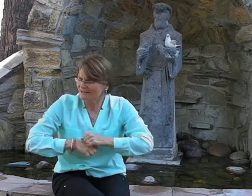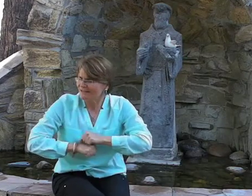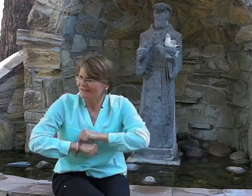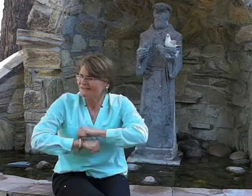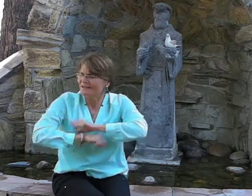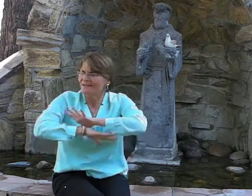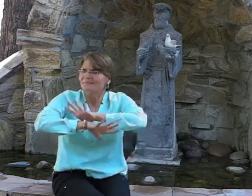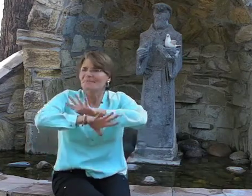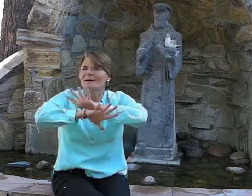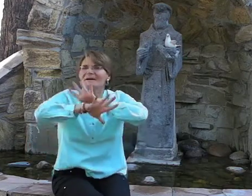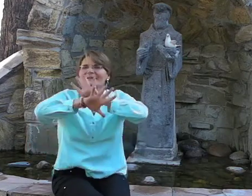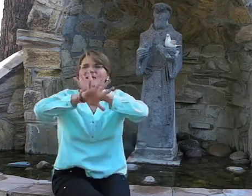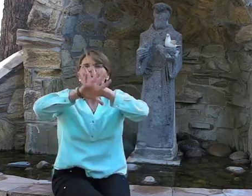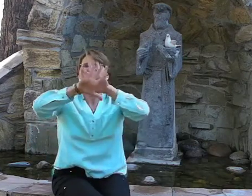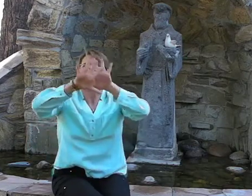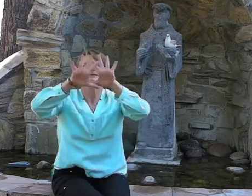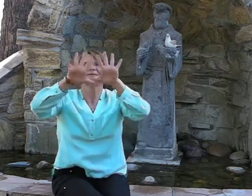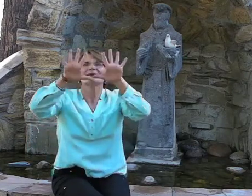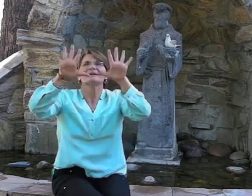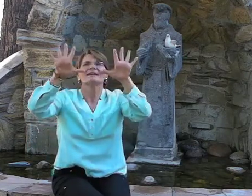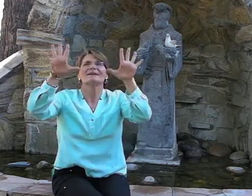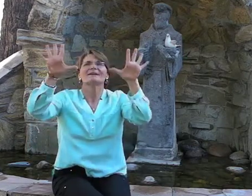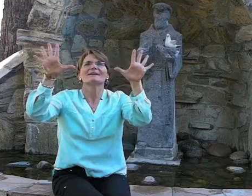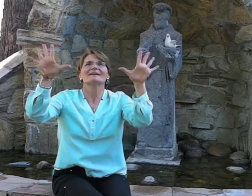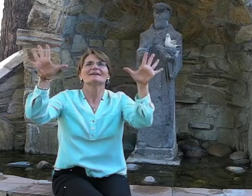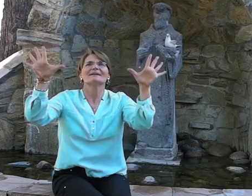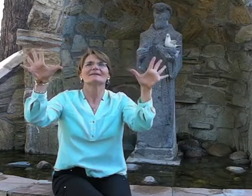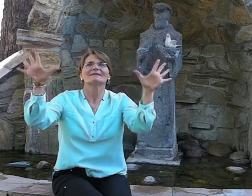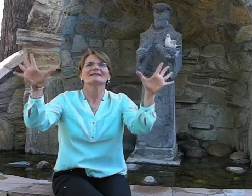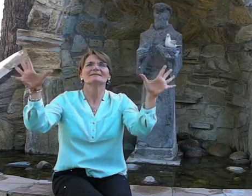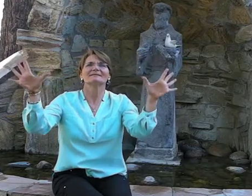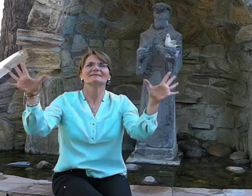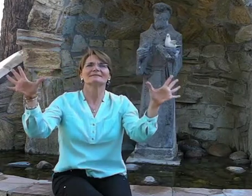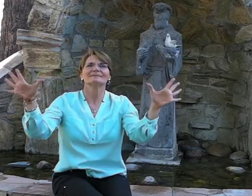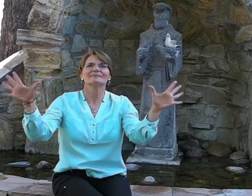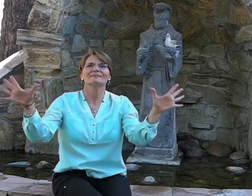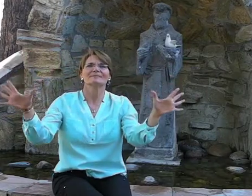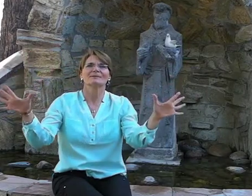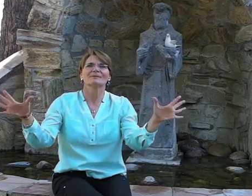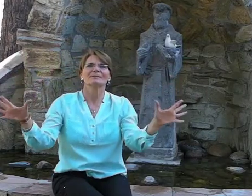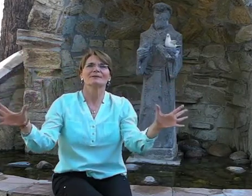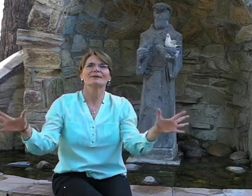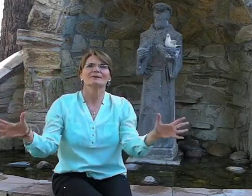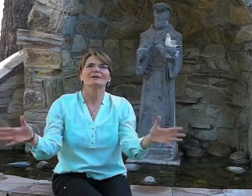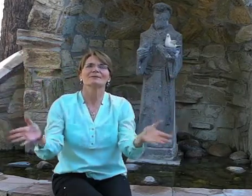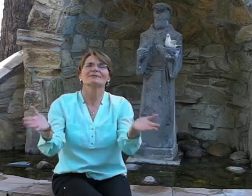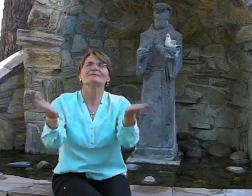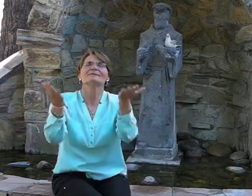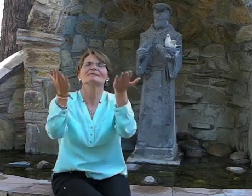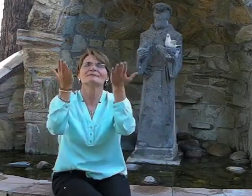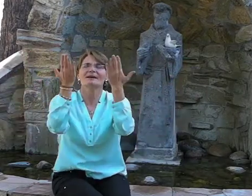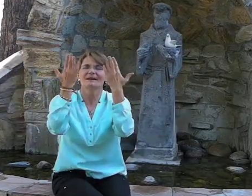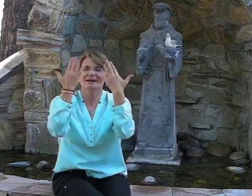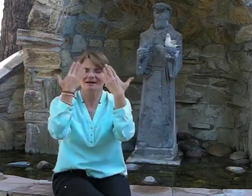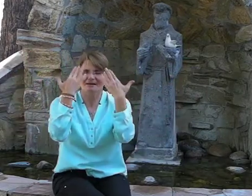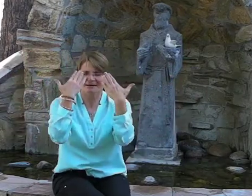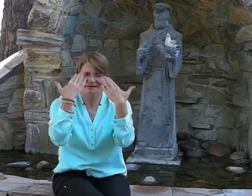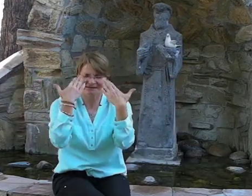let my light shine Where there is sadness,